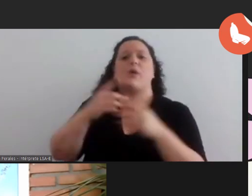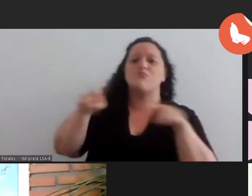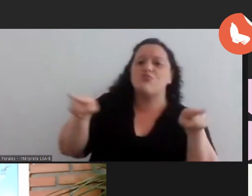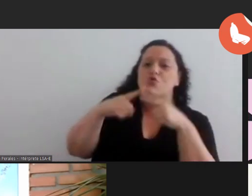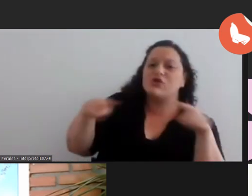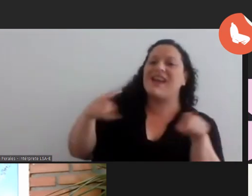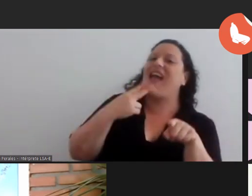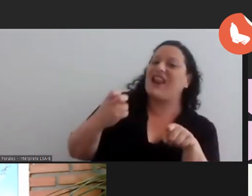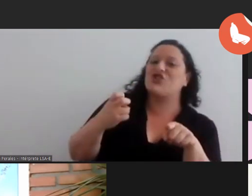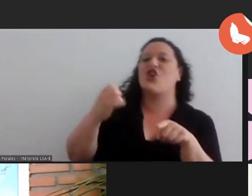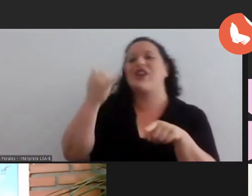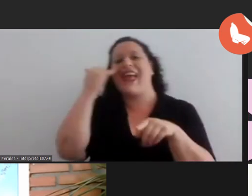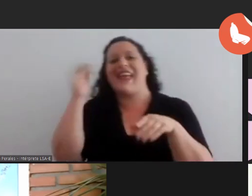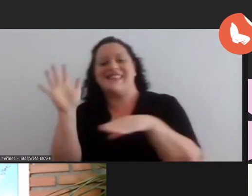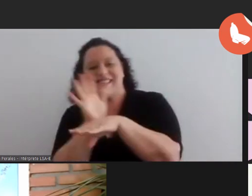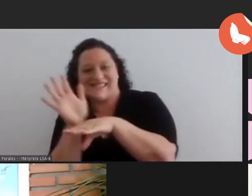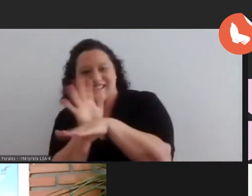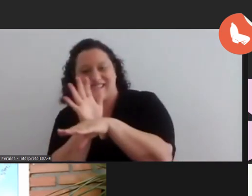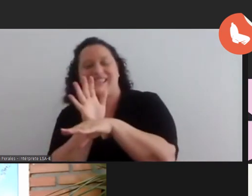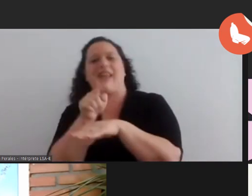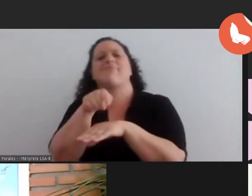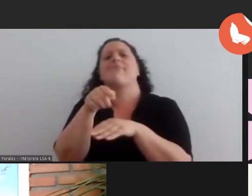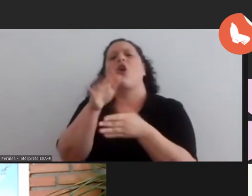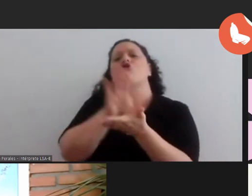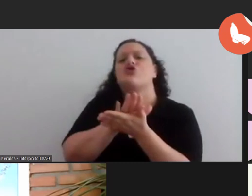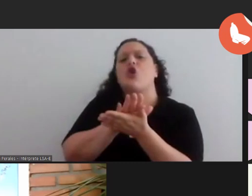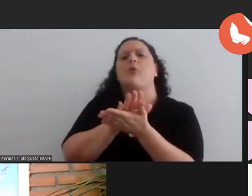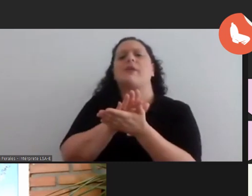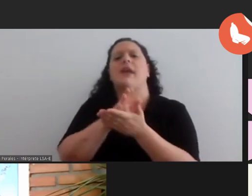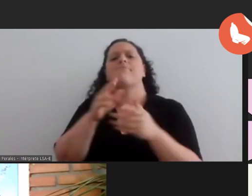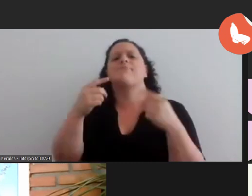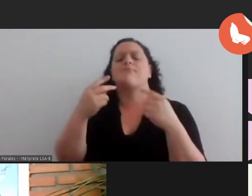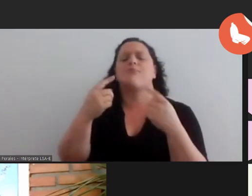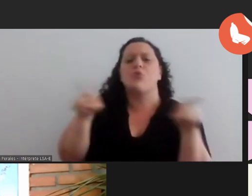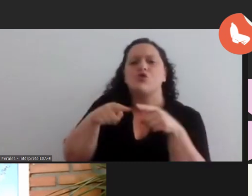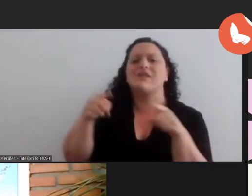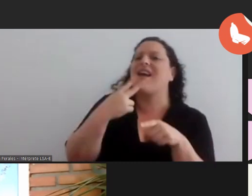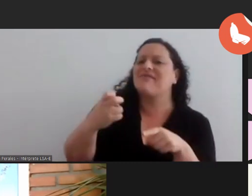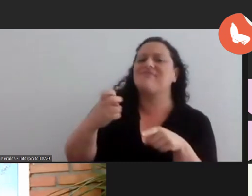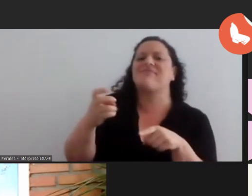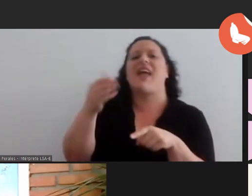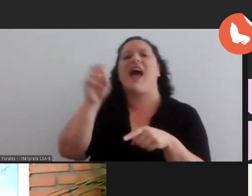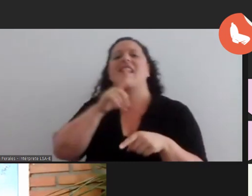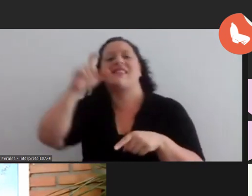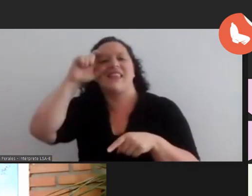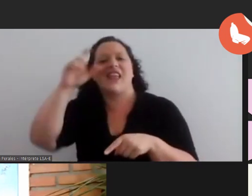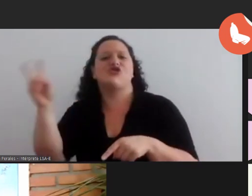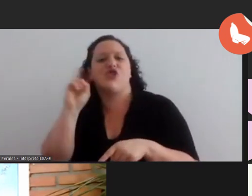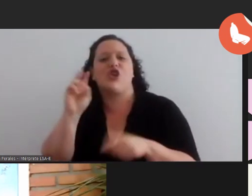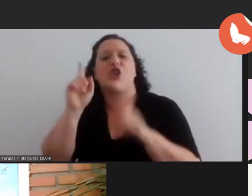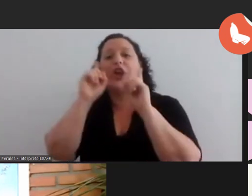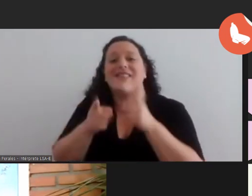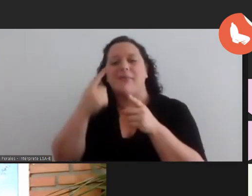fields of electronic music sound art and audiovisual experimentation among